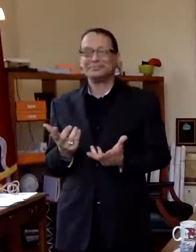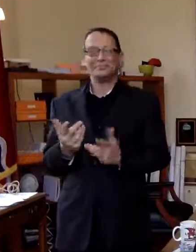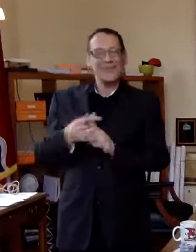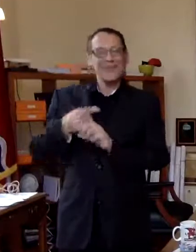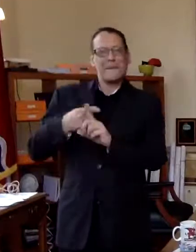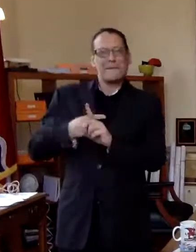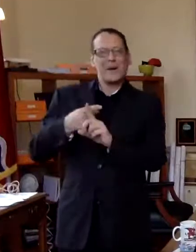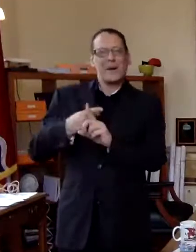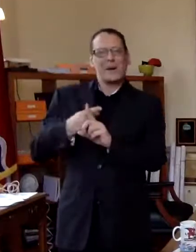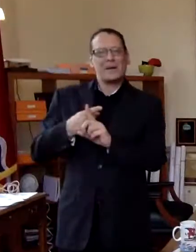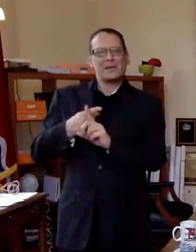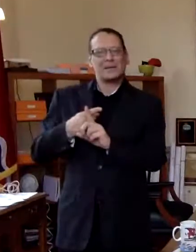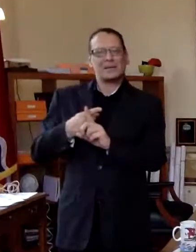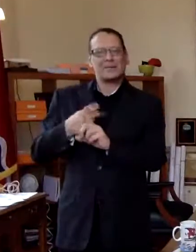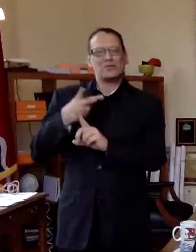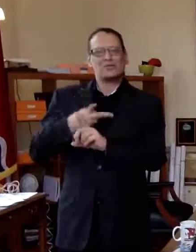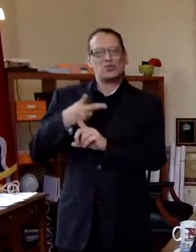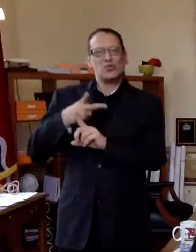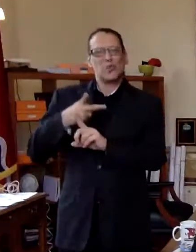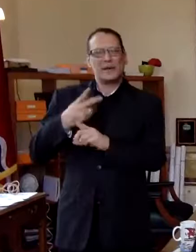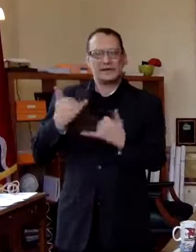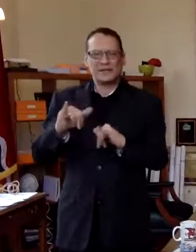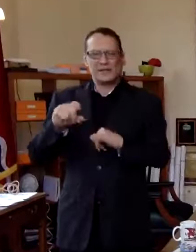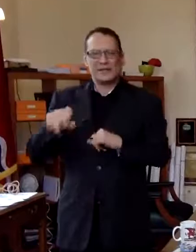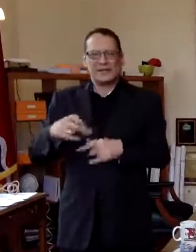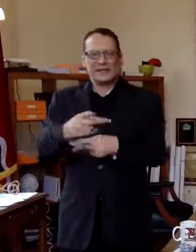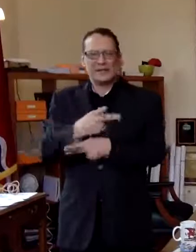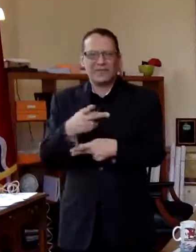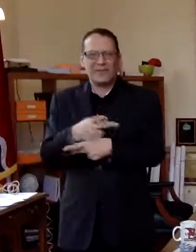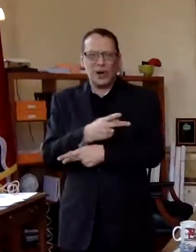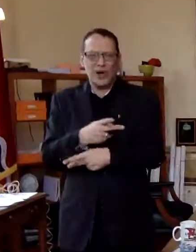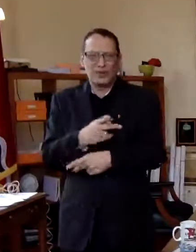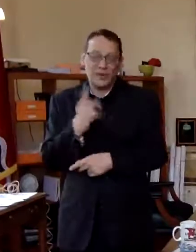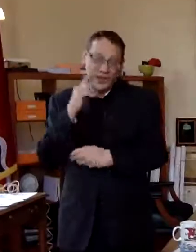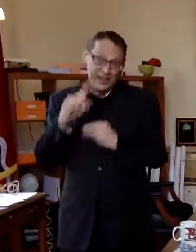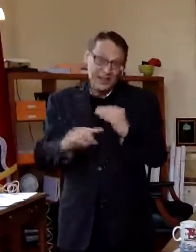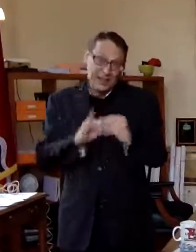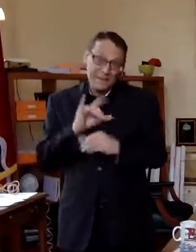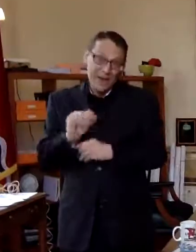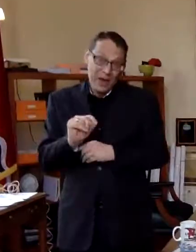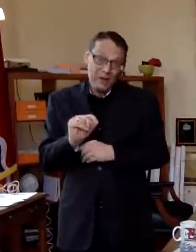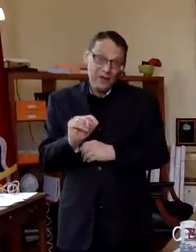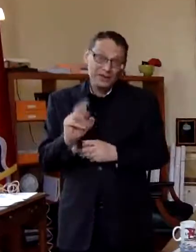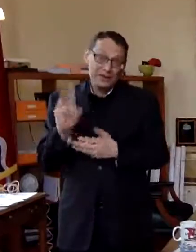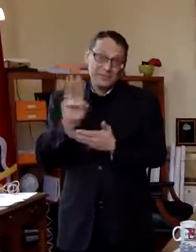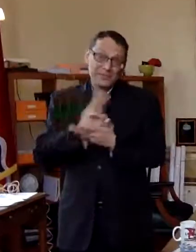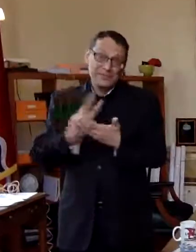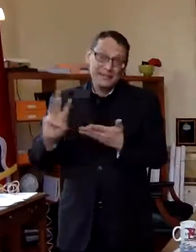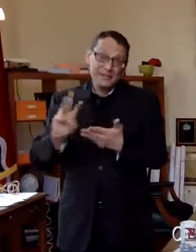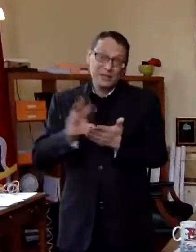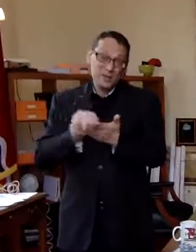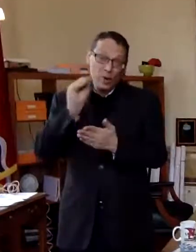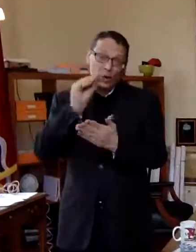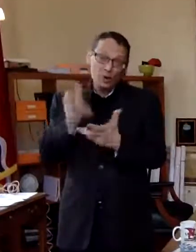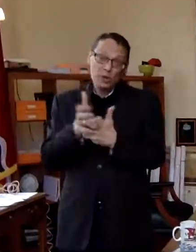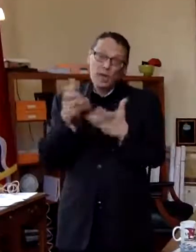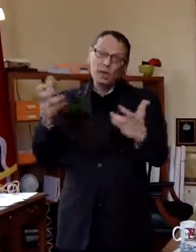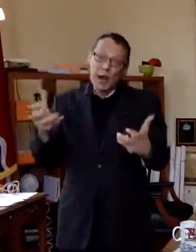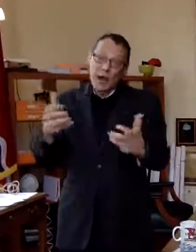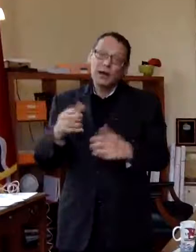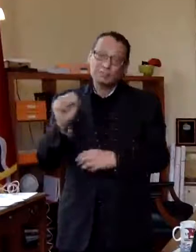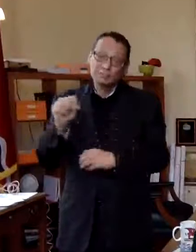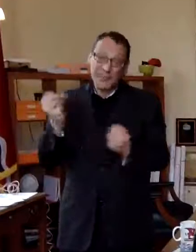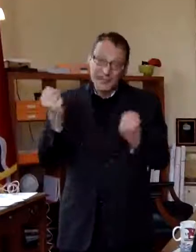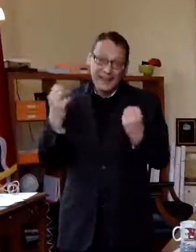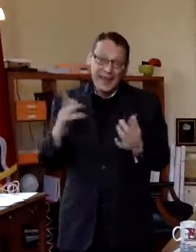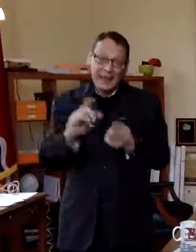month six weeks to figure that out you think about it we've only been dealing with for about six weeks so we've learned a lot in the last six weeks and a lot has